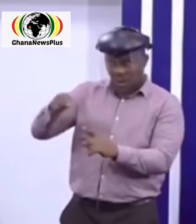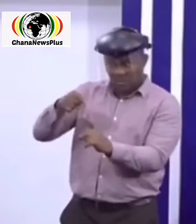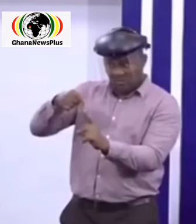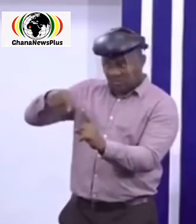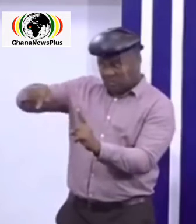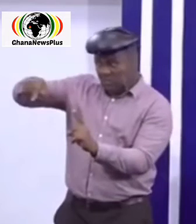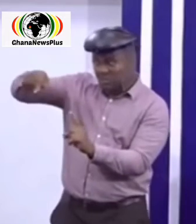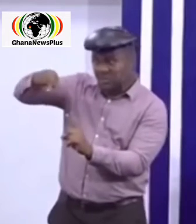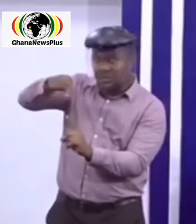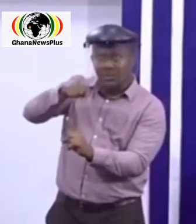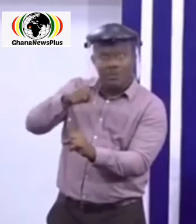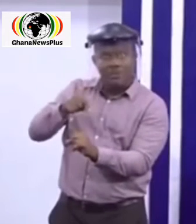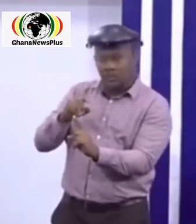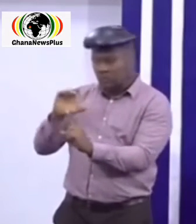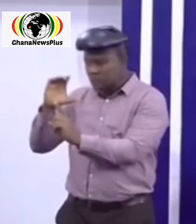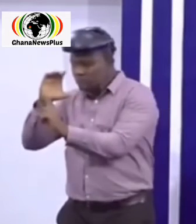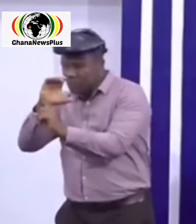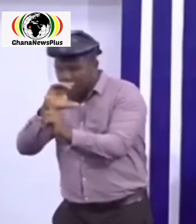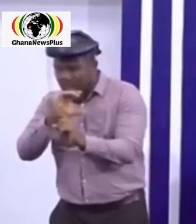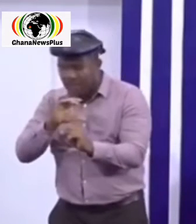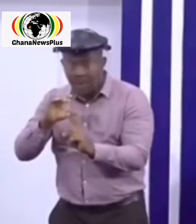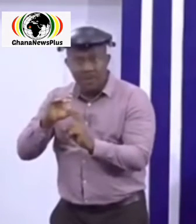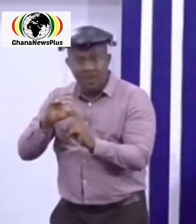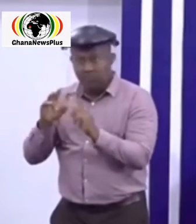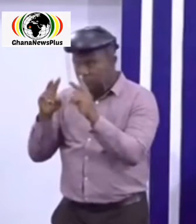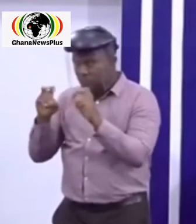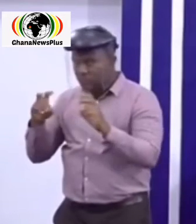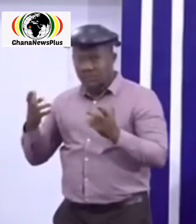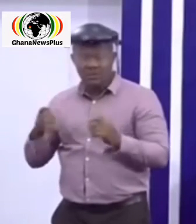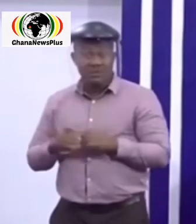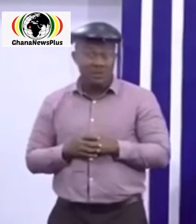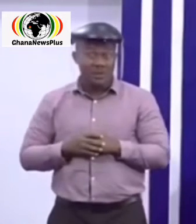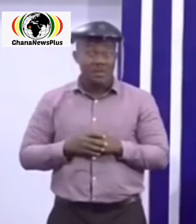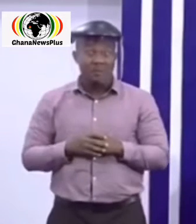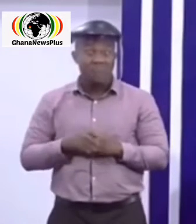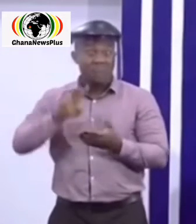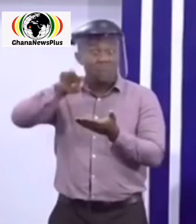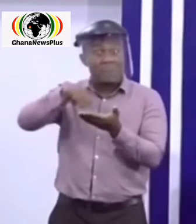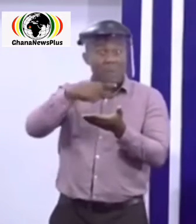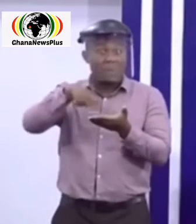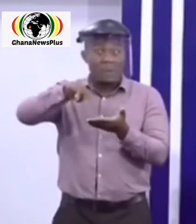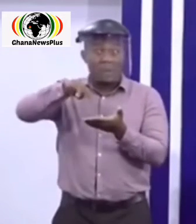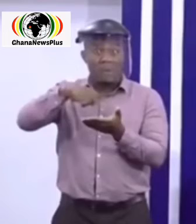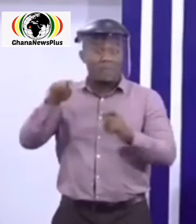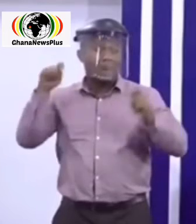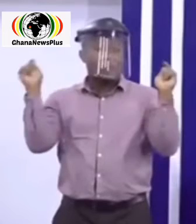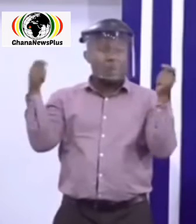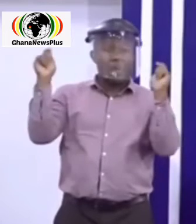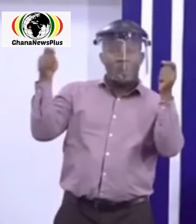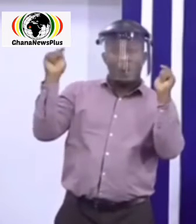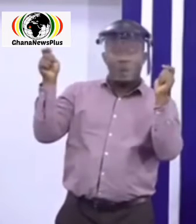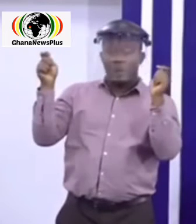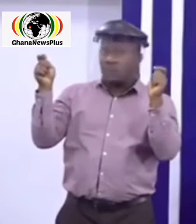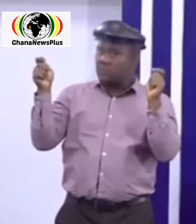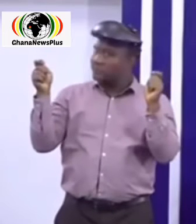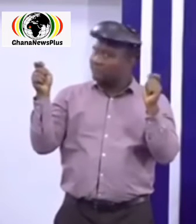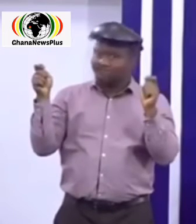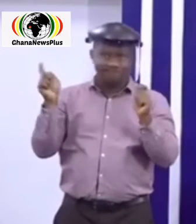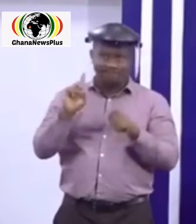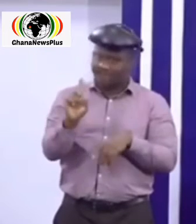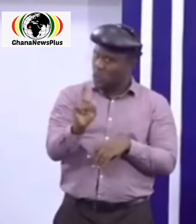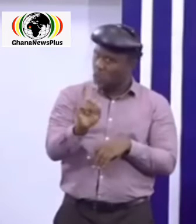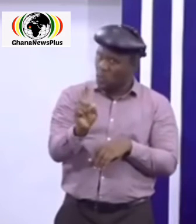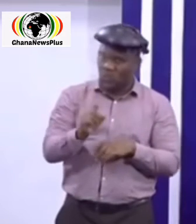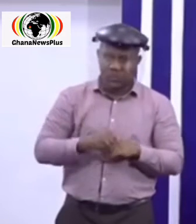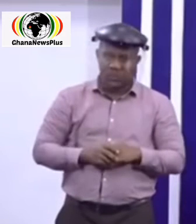screened no crowd dancing and waving of handkerchiefs during church services